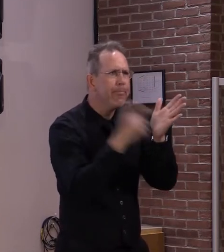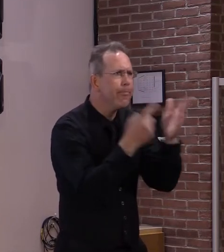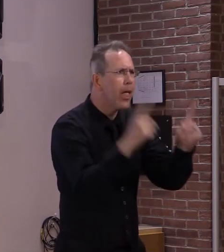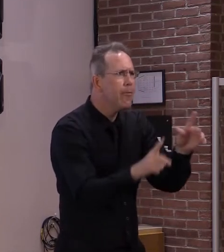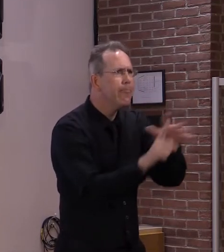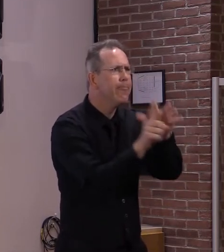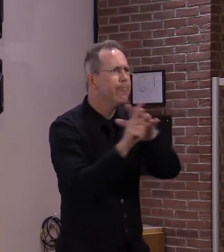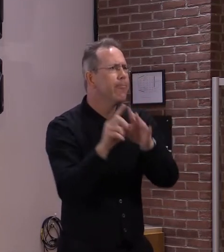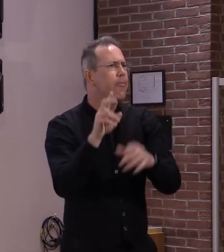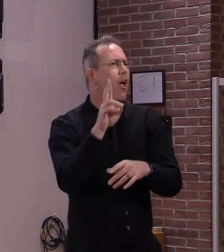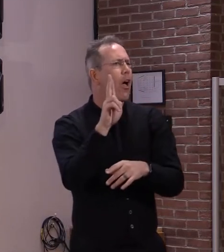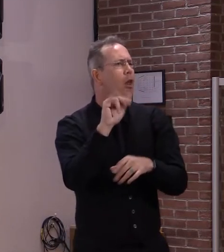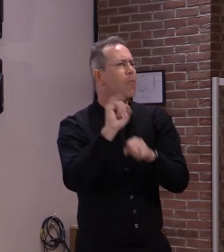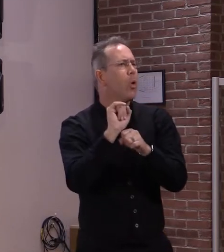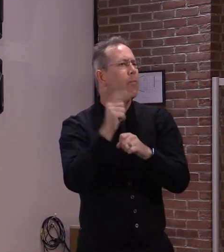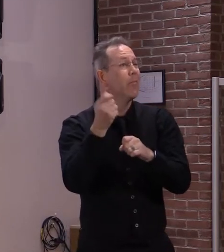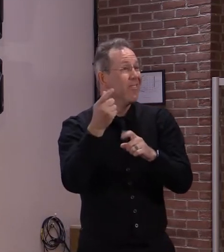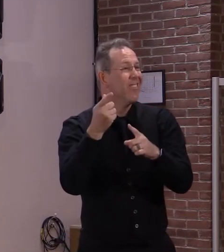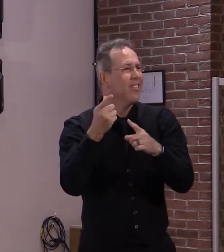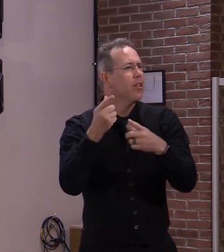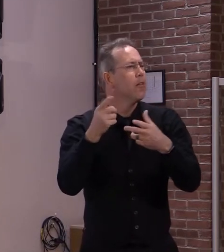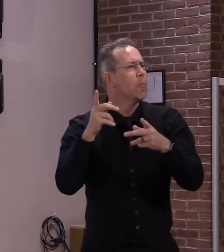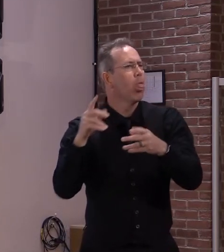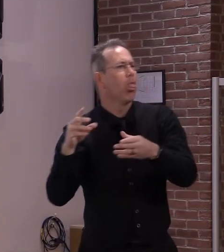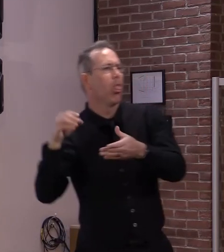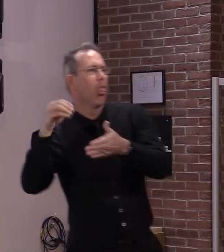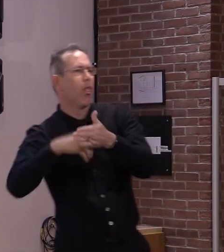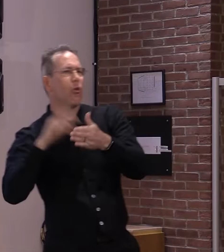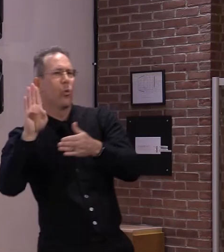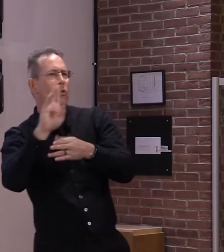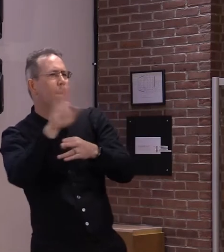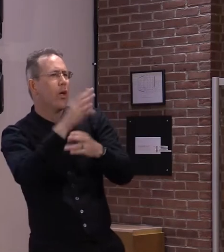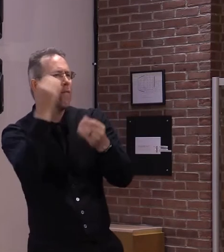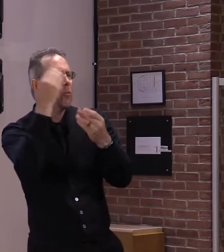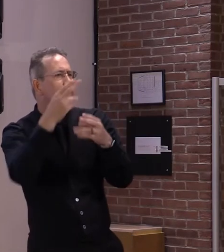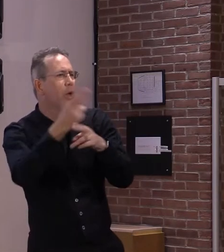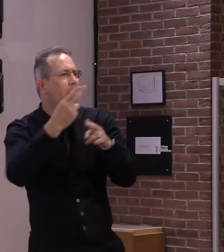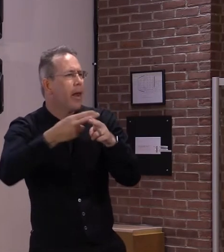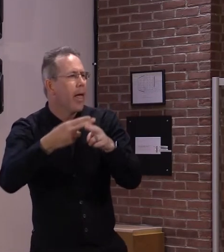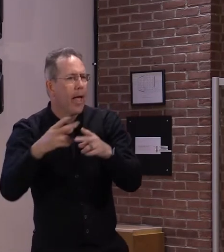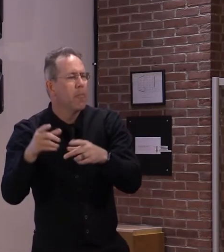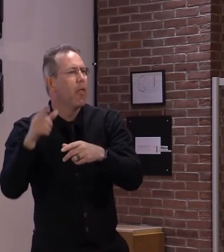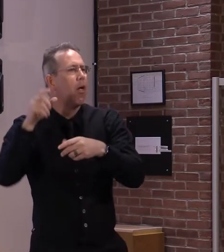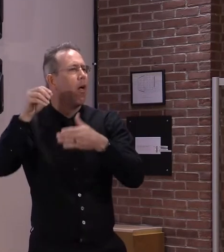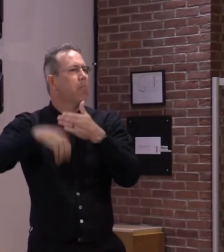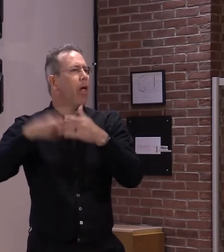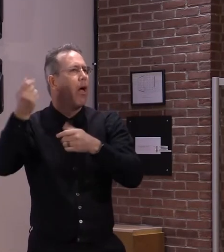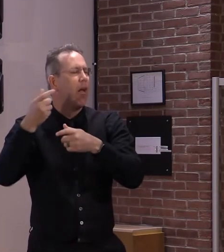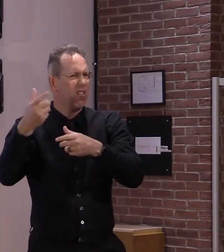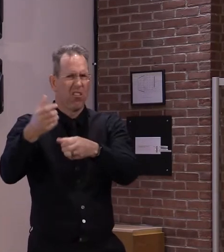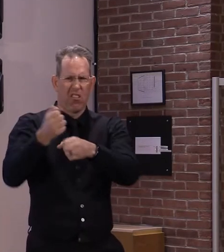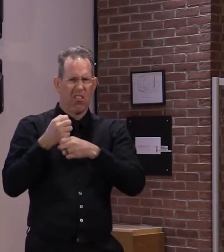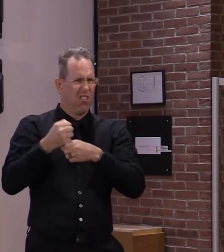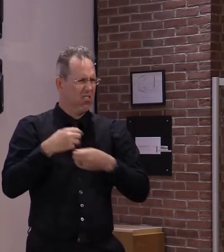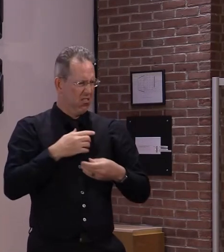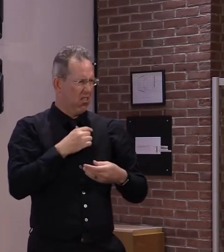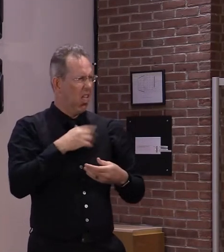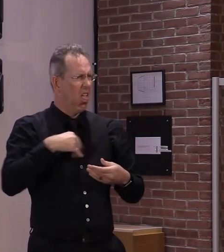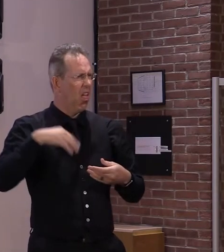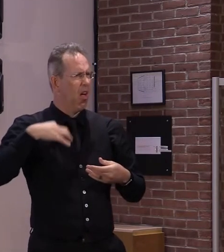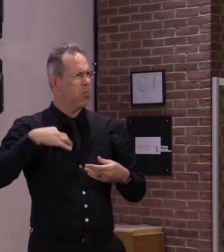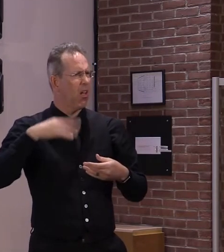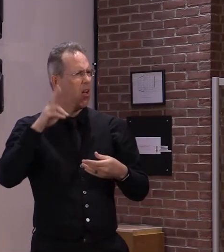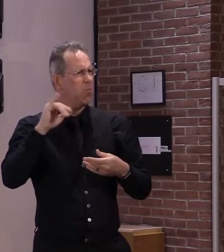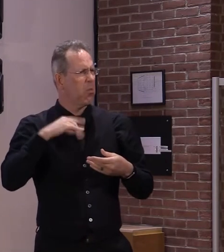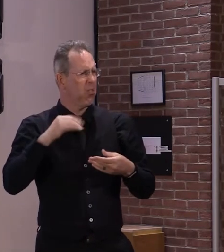crime, we have implemented a variety of strategies to make it more difficult for fraudsters to file a claim. Because of this, claimants may be